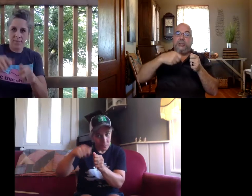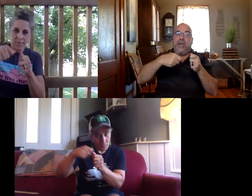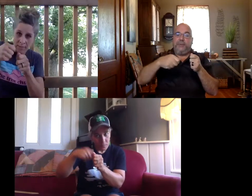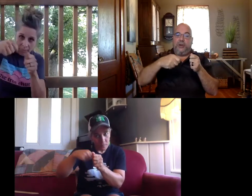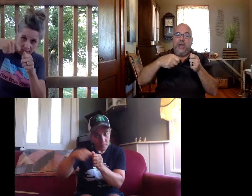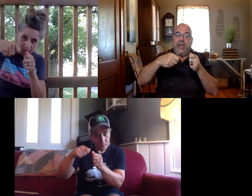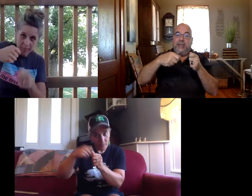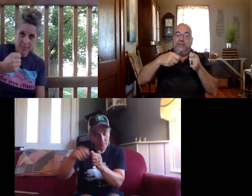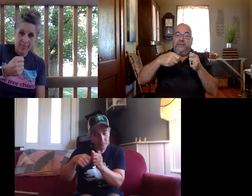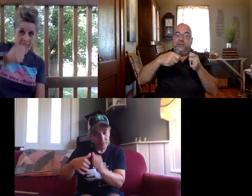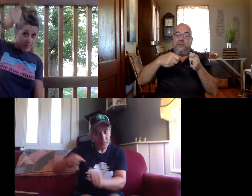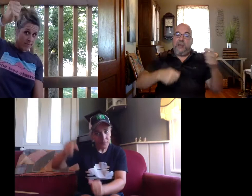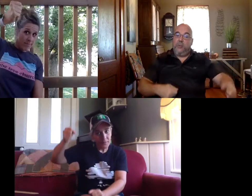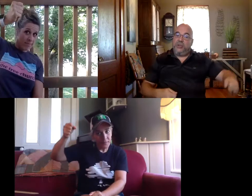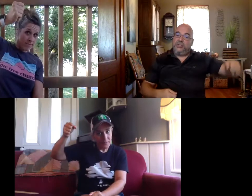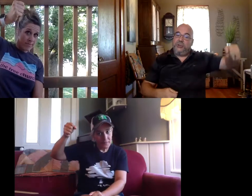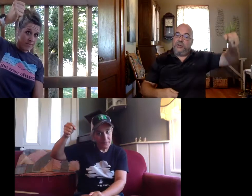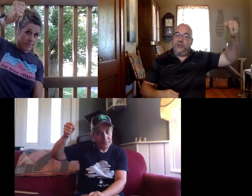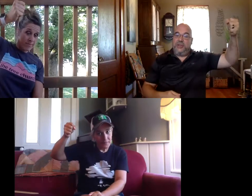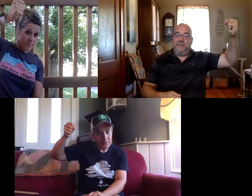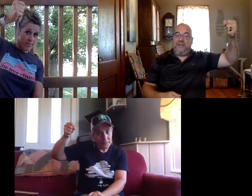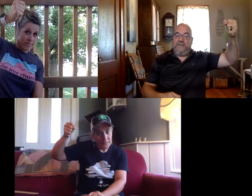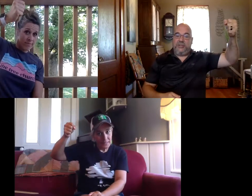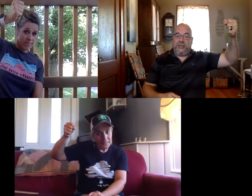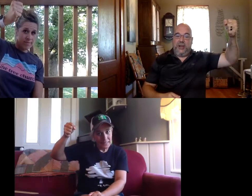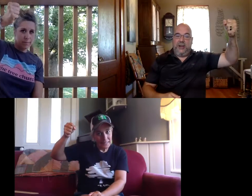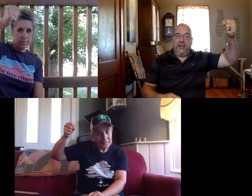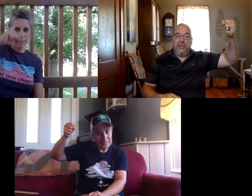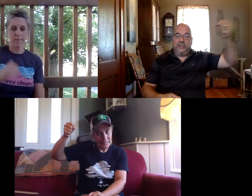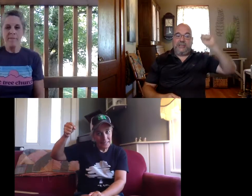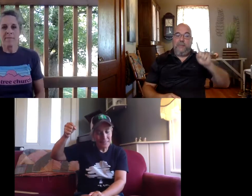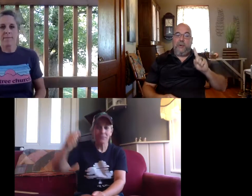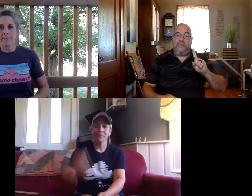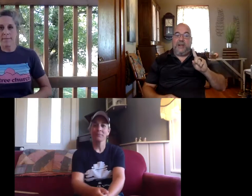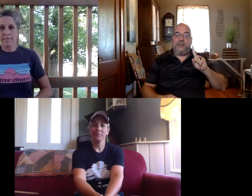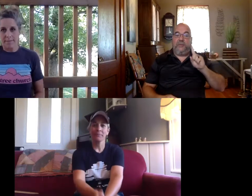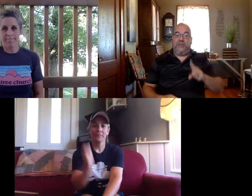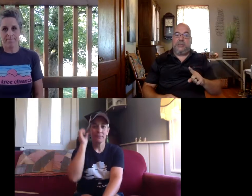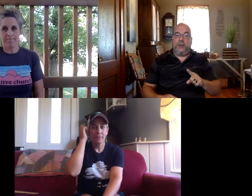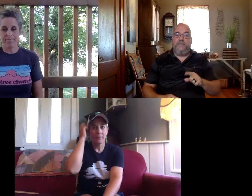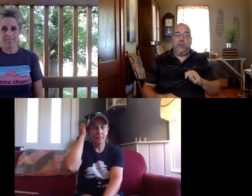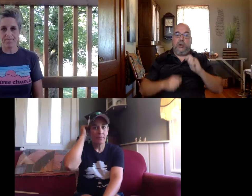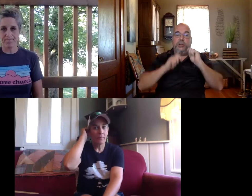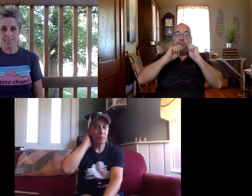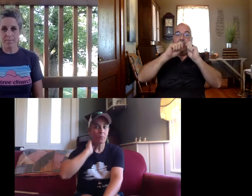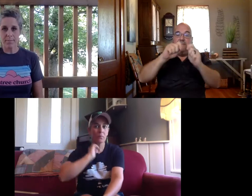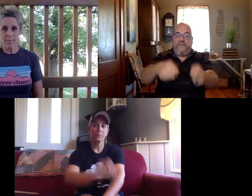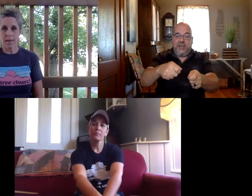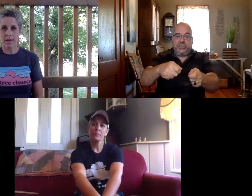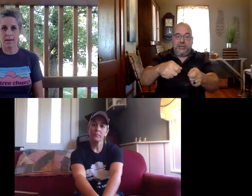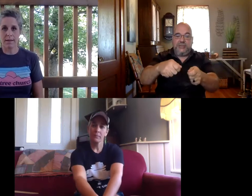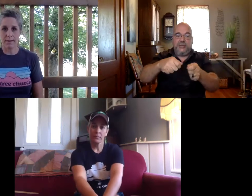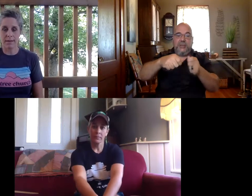that's the chapter and then the verse for that one was two you're showing the big fish you caught so that's important because for this one we're going to do